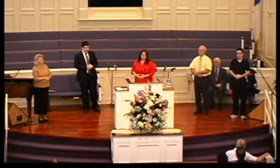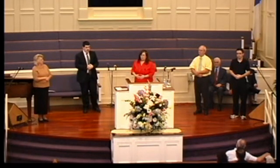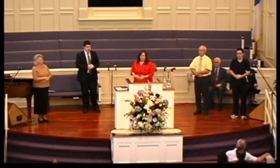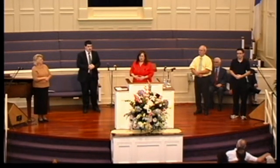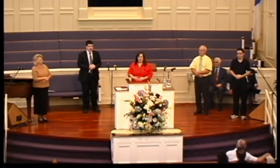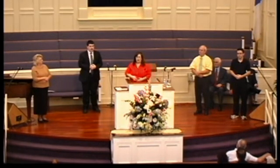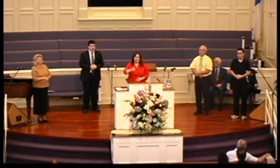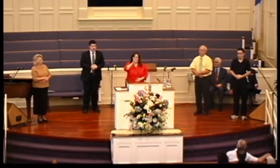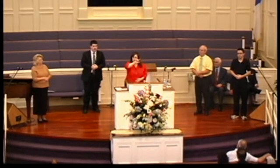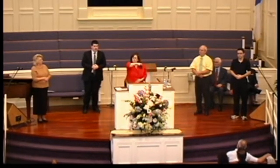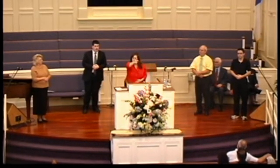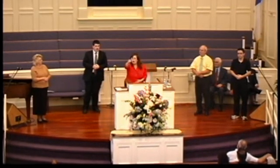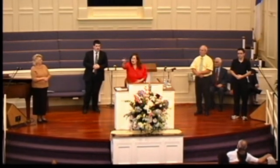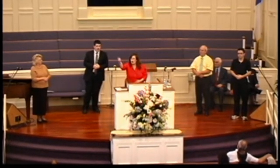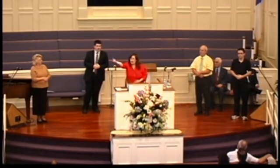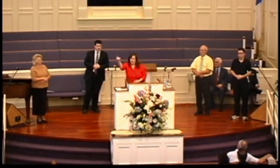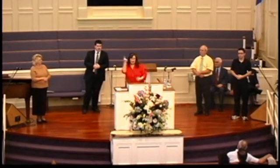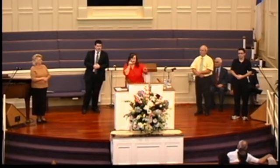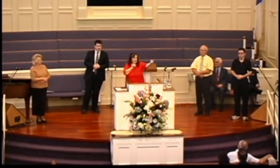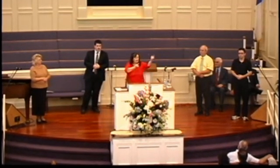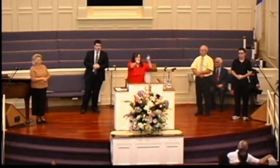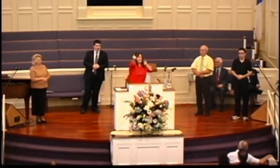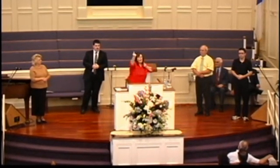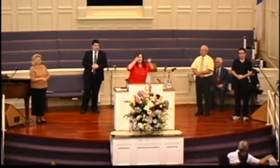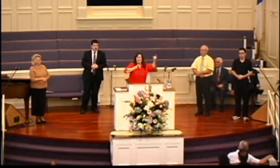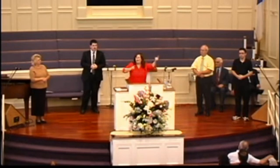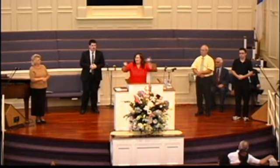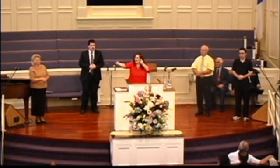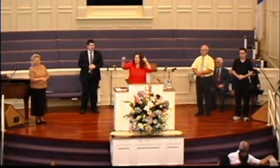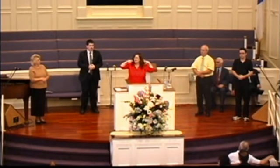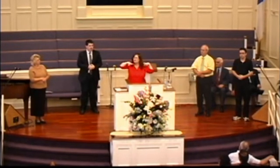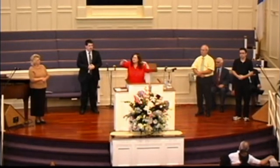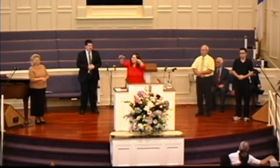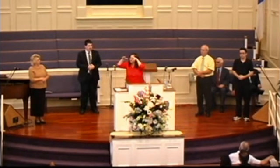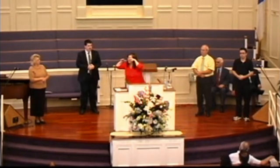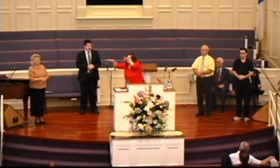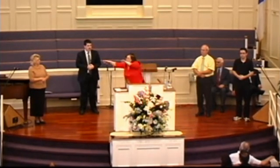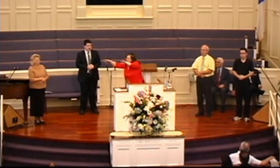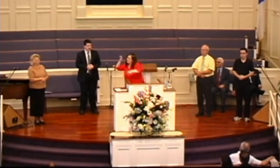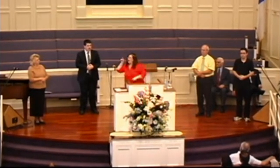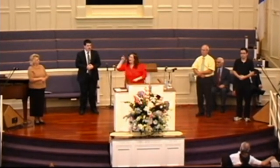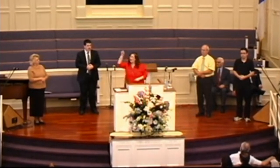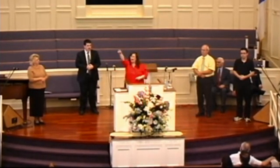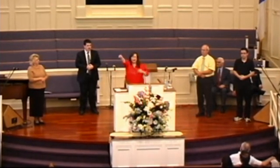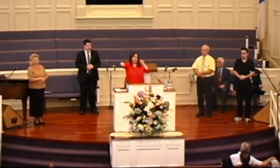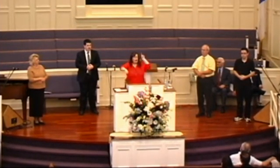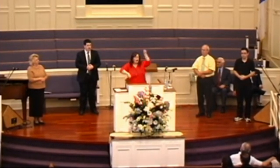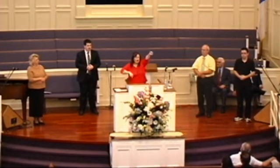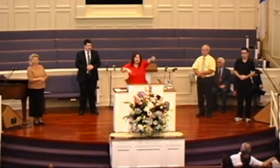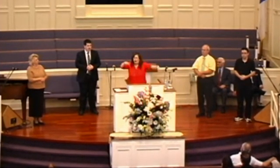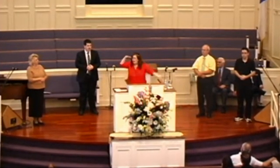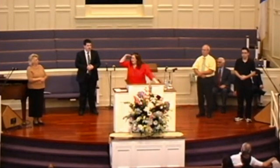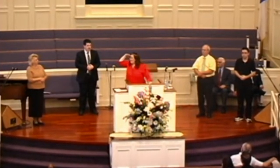One By One They Came Far As The Eye Could See